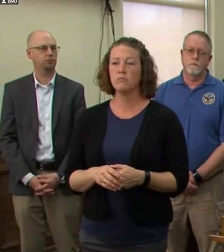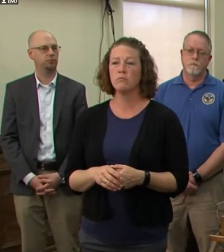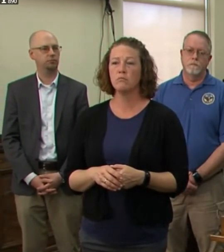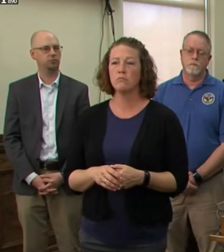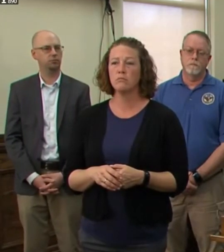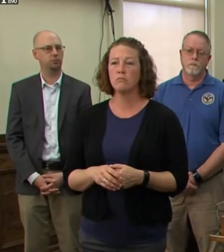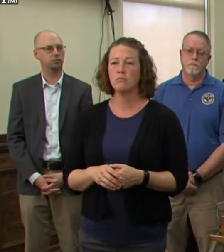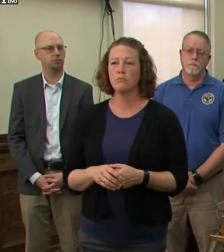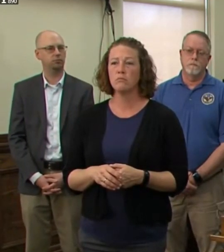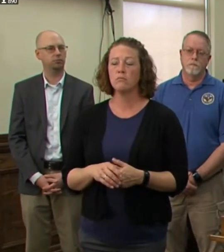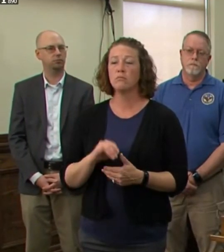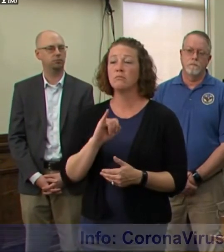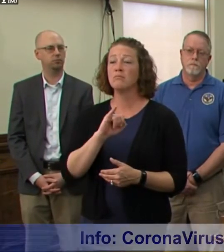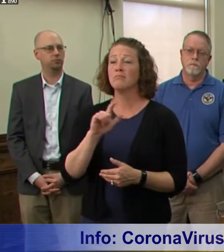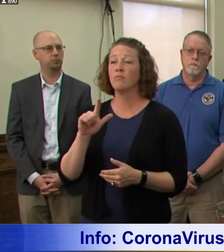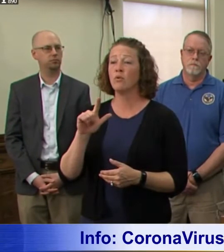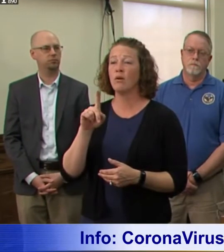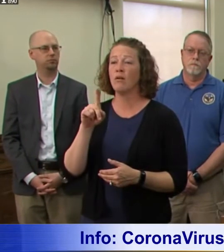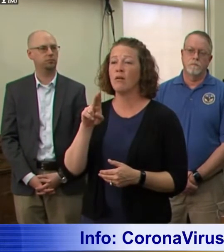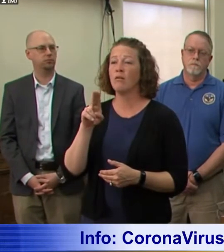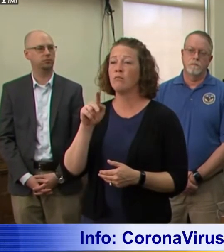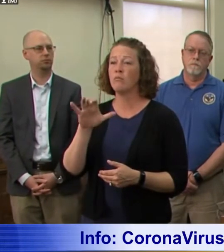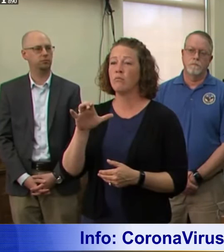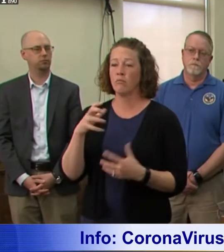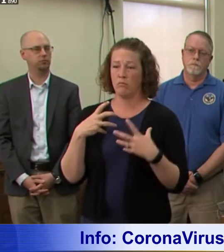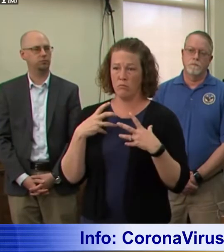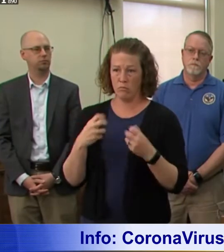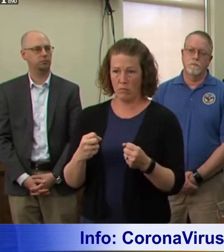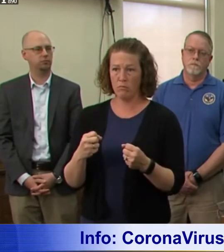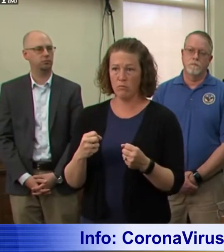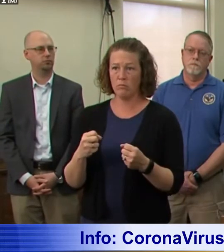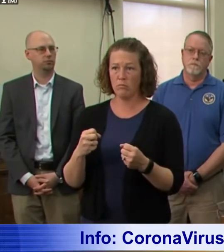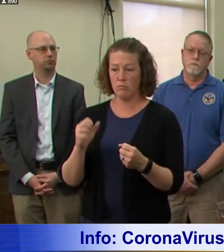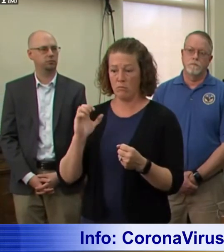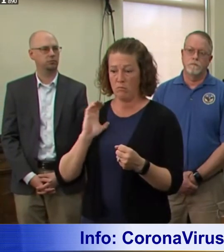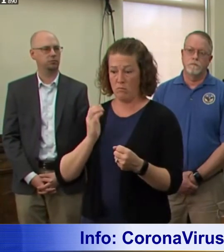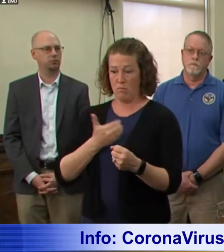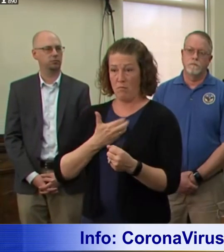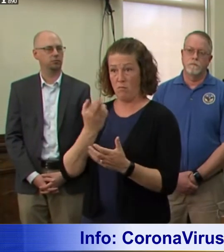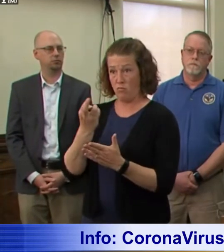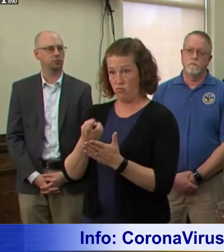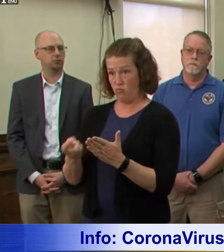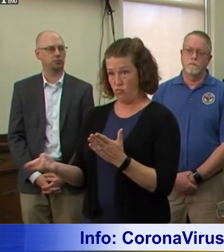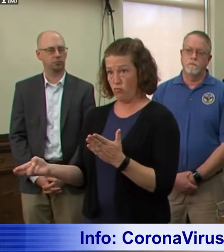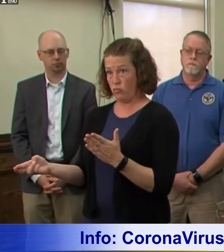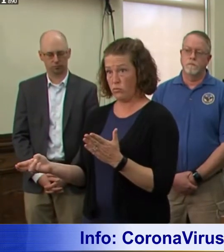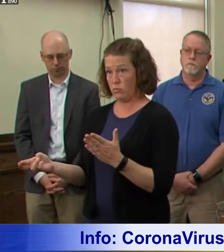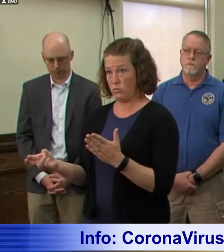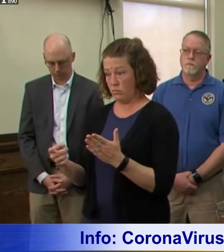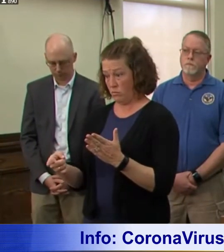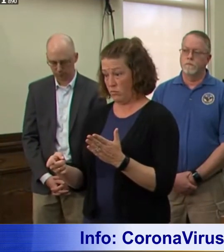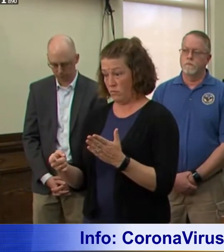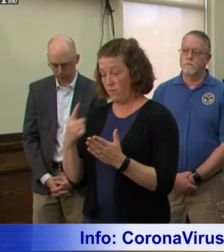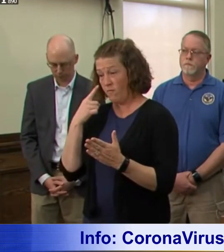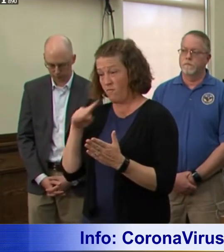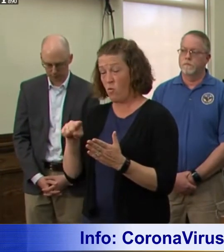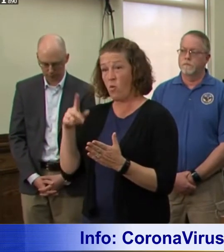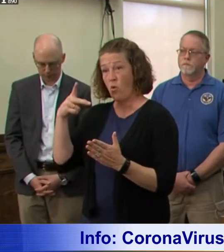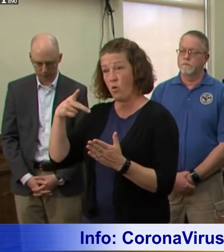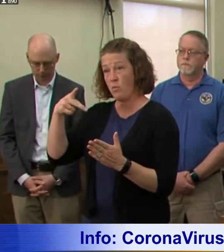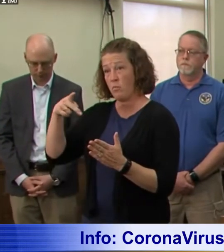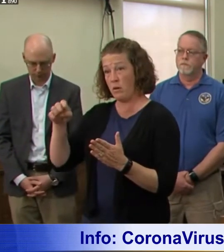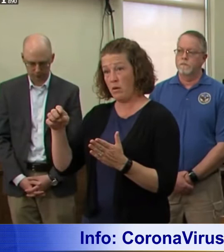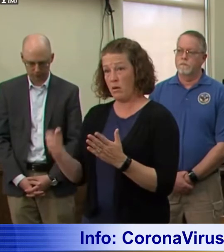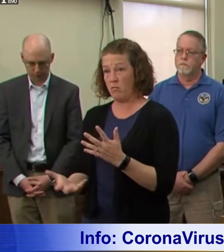through Illinois Public Health and to prioritize the resource requests that we have for personal protective equipment.